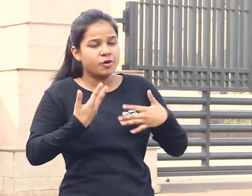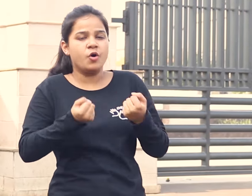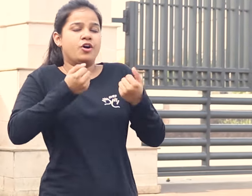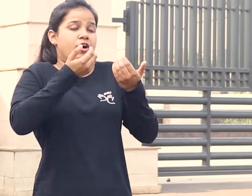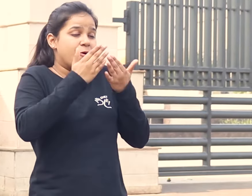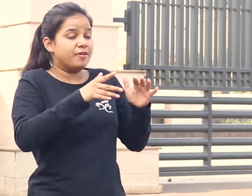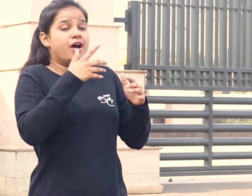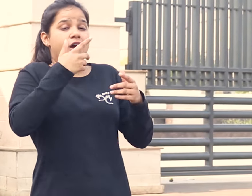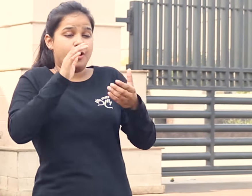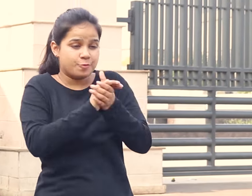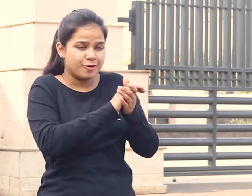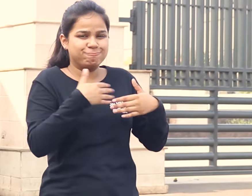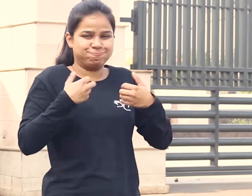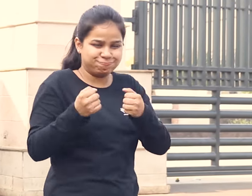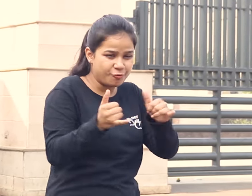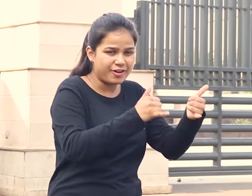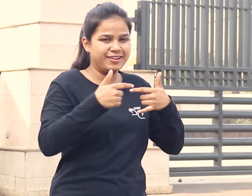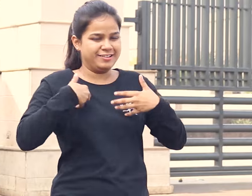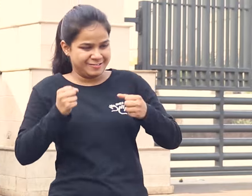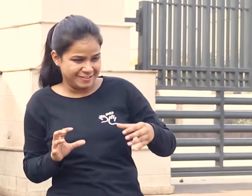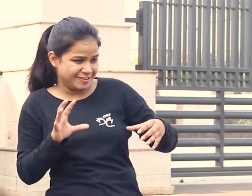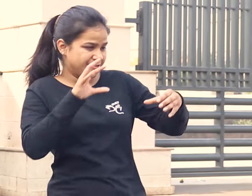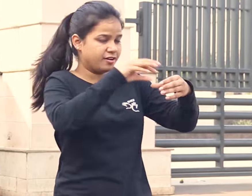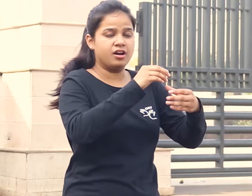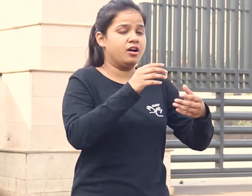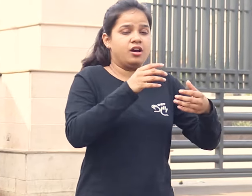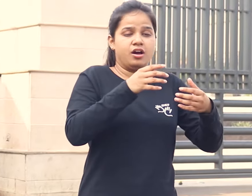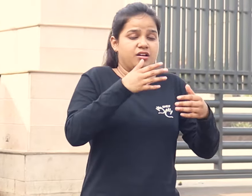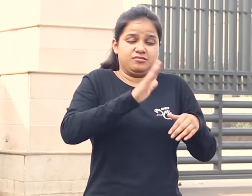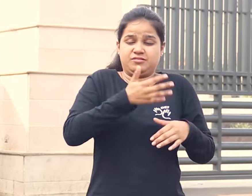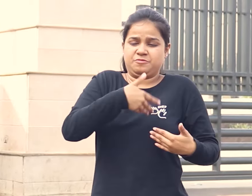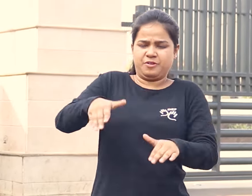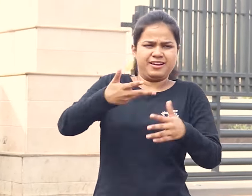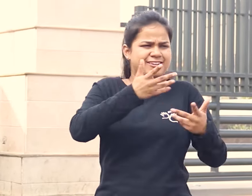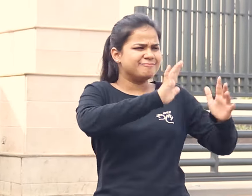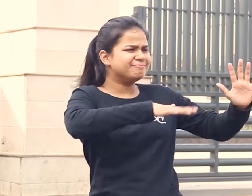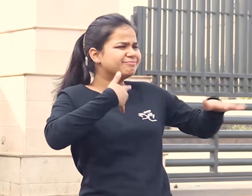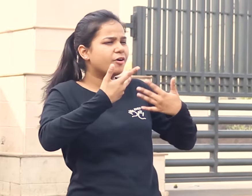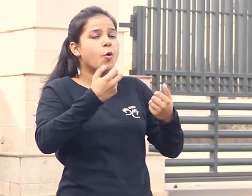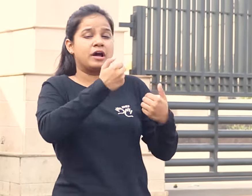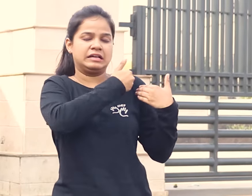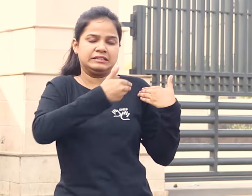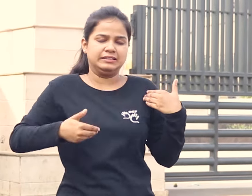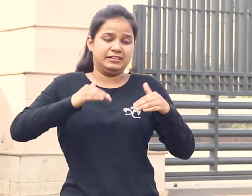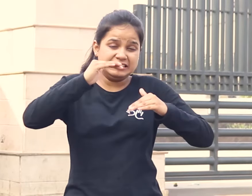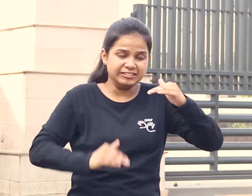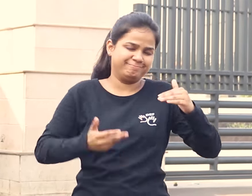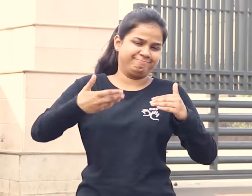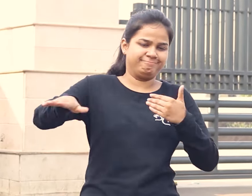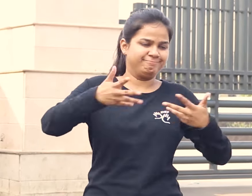treated as untouchables and were not allowed to experience the same as the other high caste groups in the society.